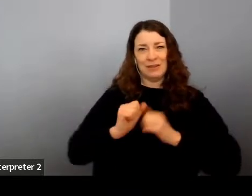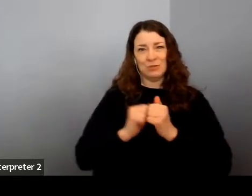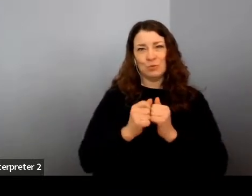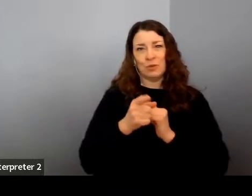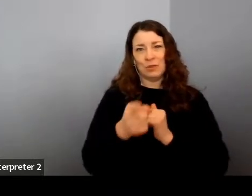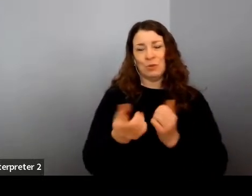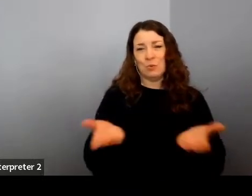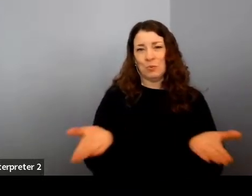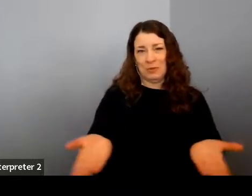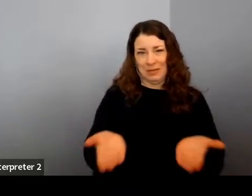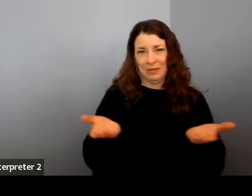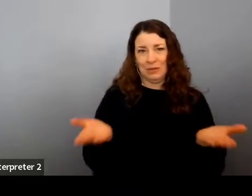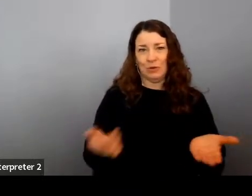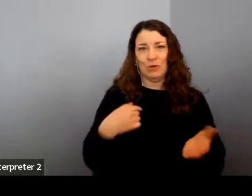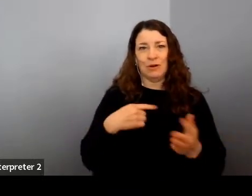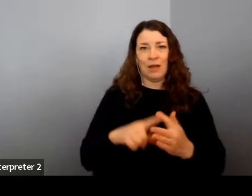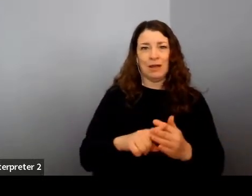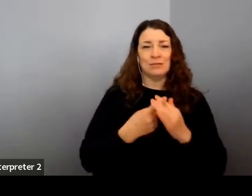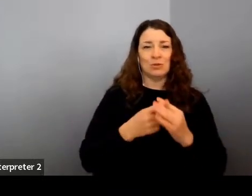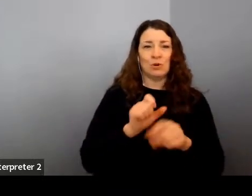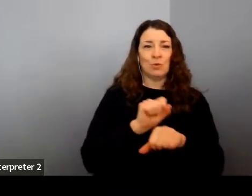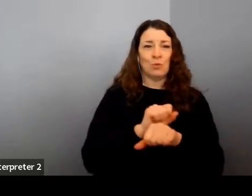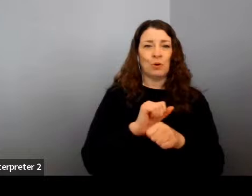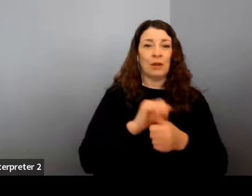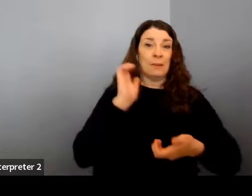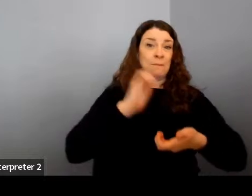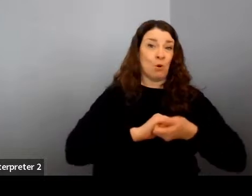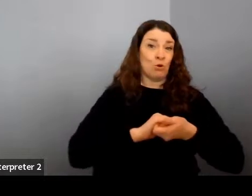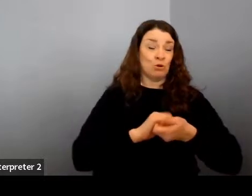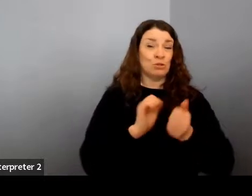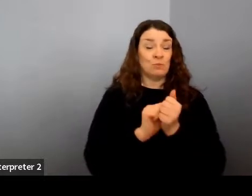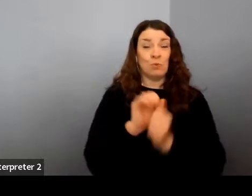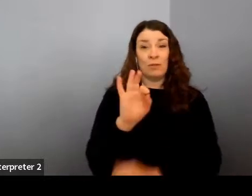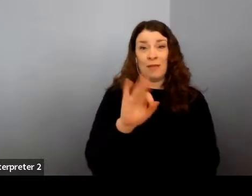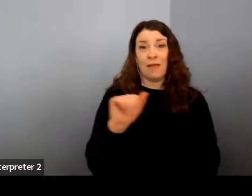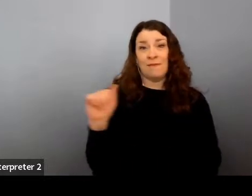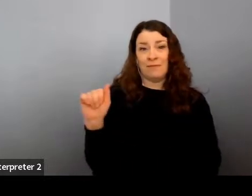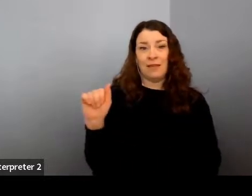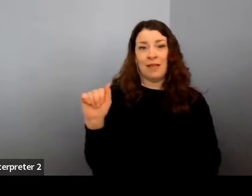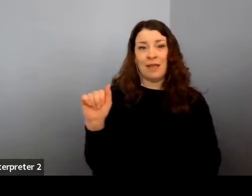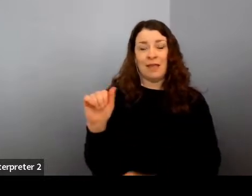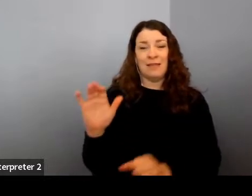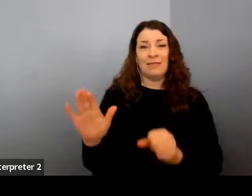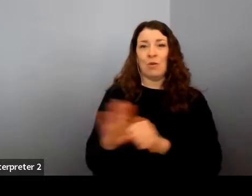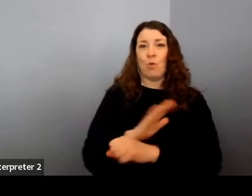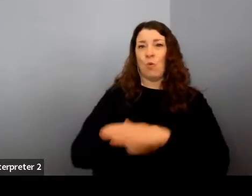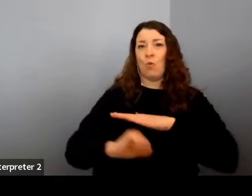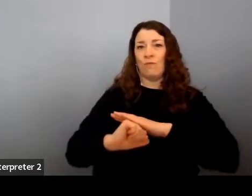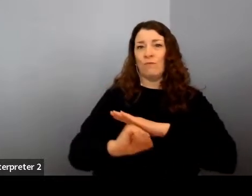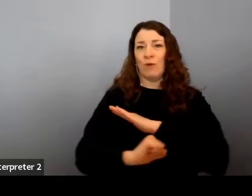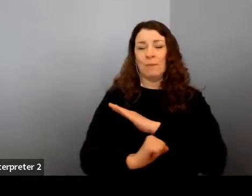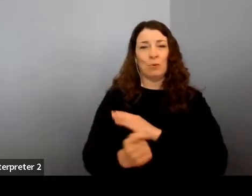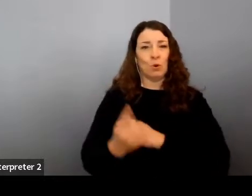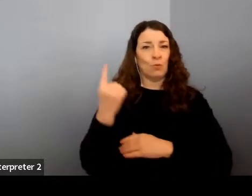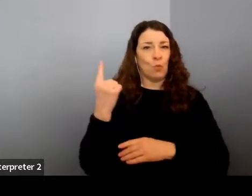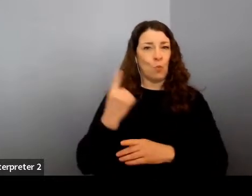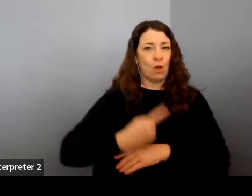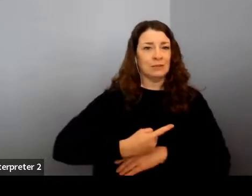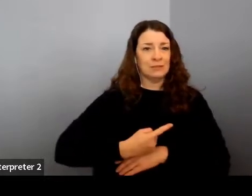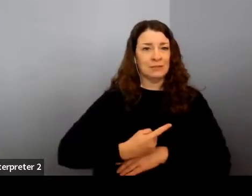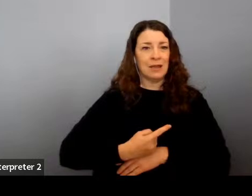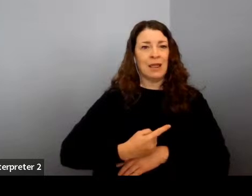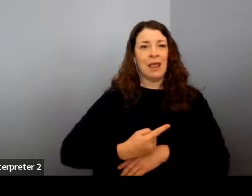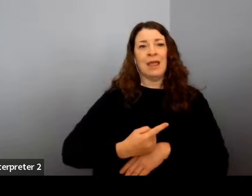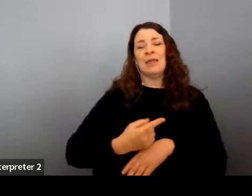started my career working in partnership with the FAA on this entire framework of the one day of commercial human